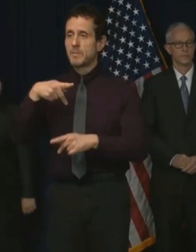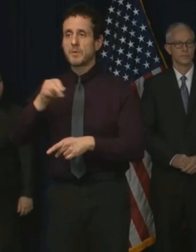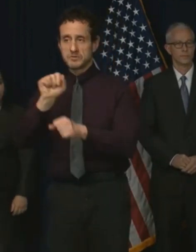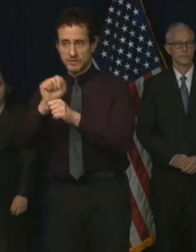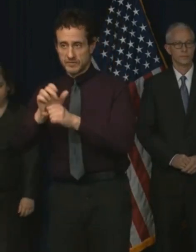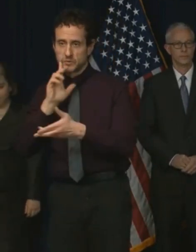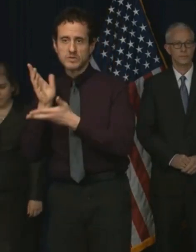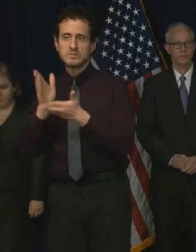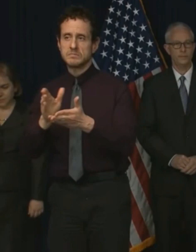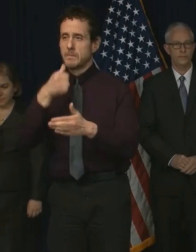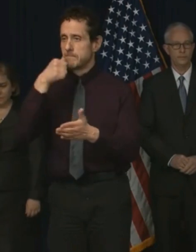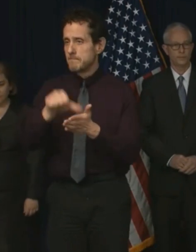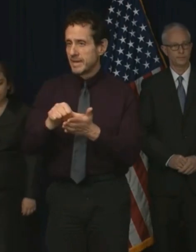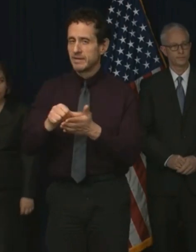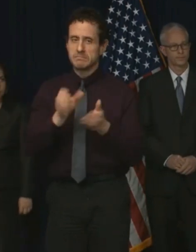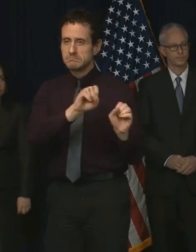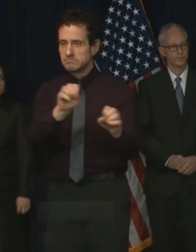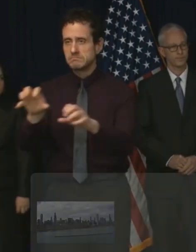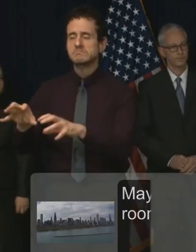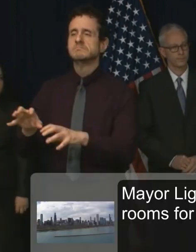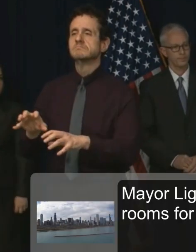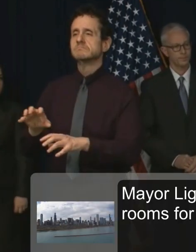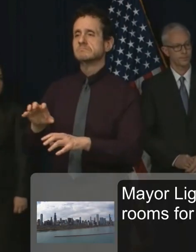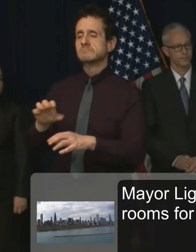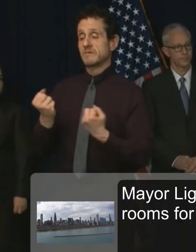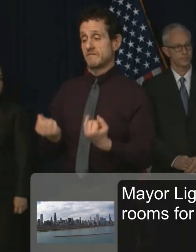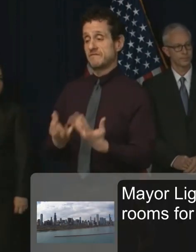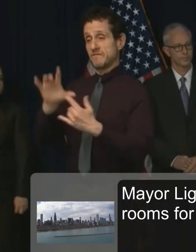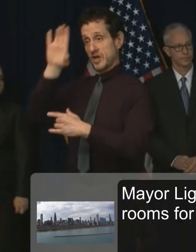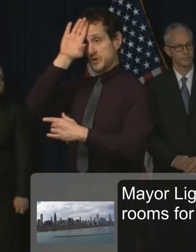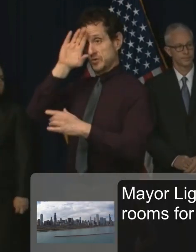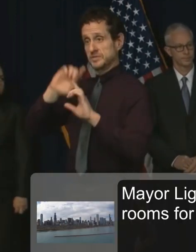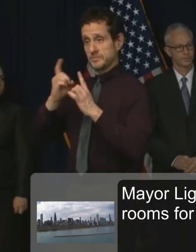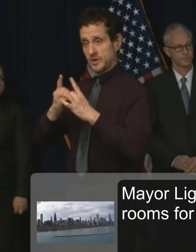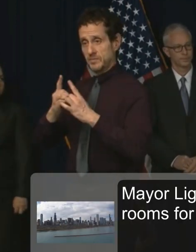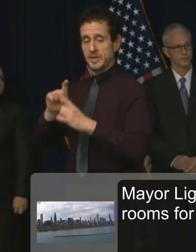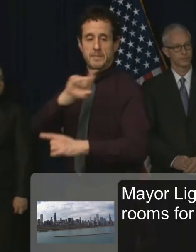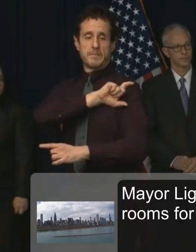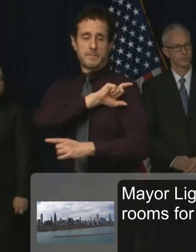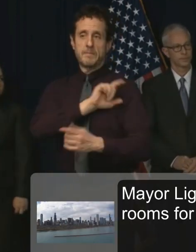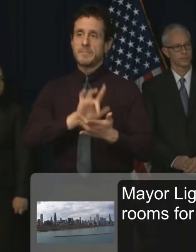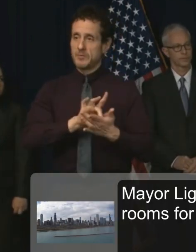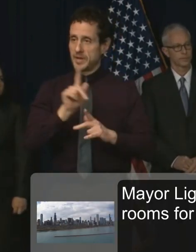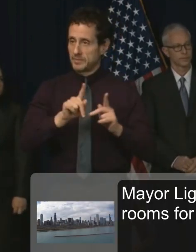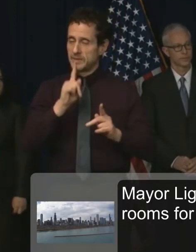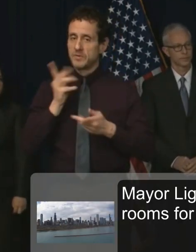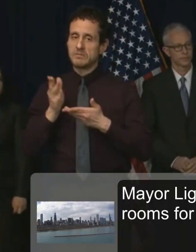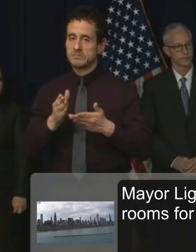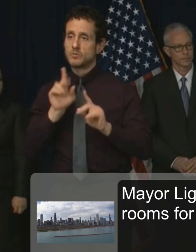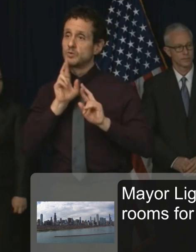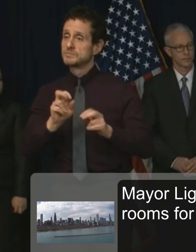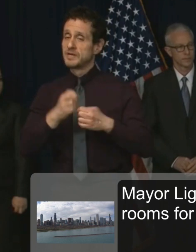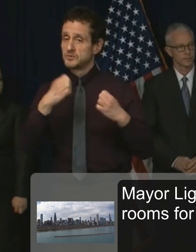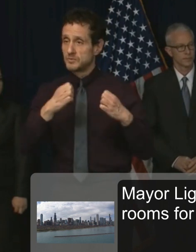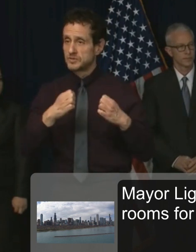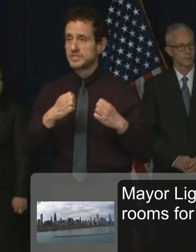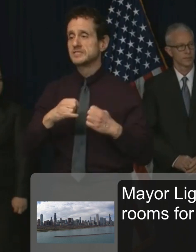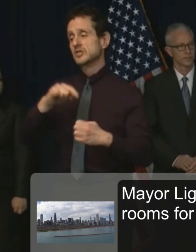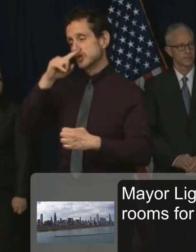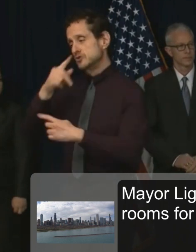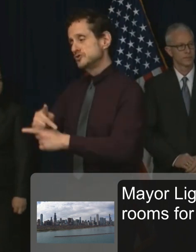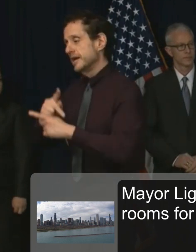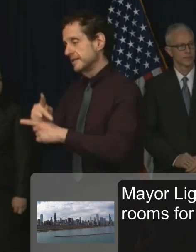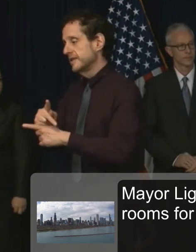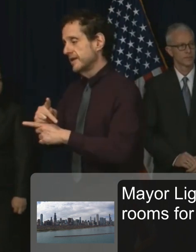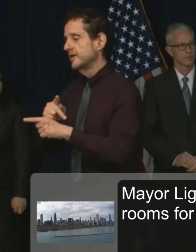and packages, firefighters and paramedics responding to emergencies, child care case workers protecting our children and